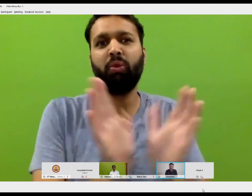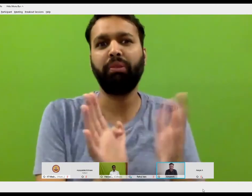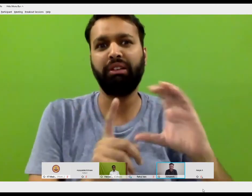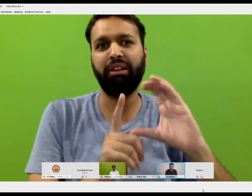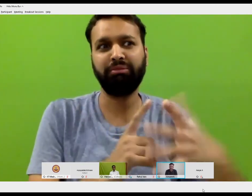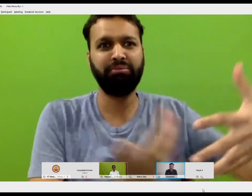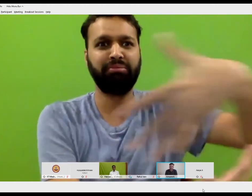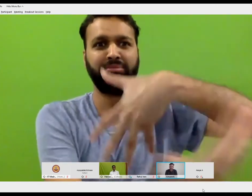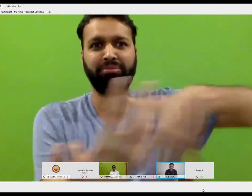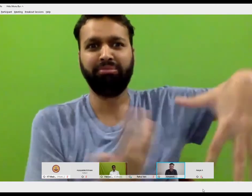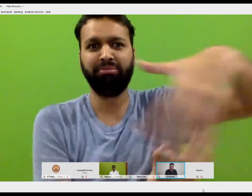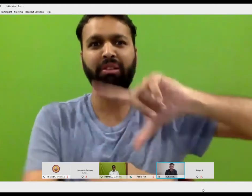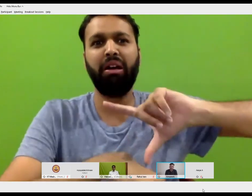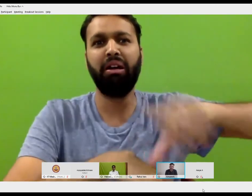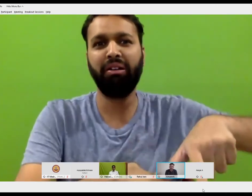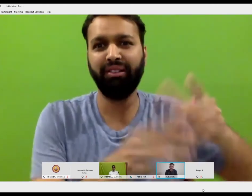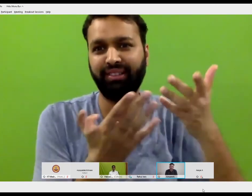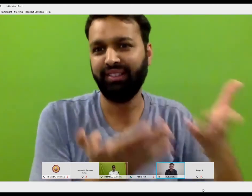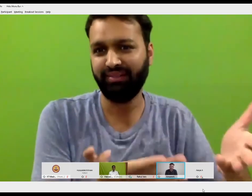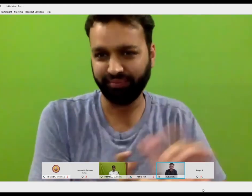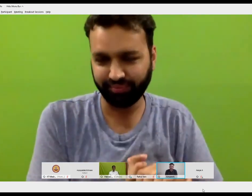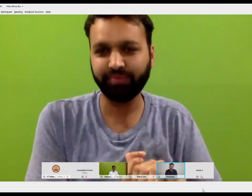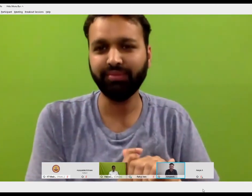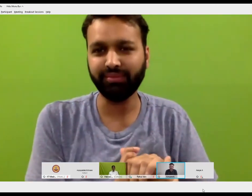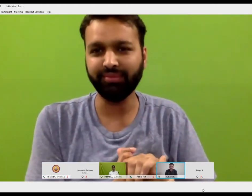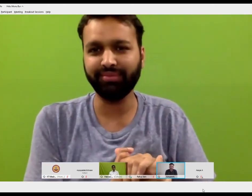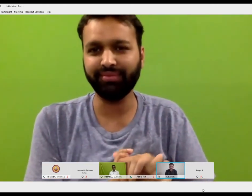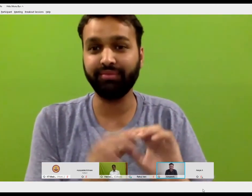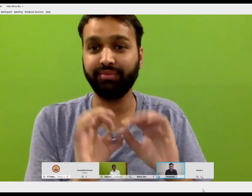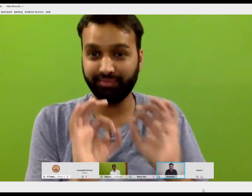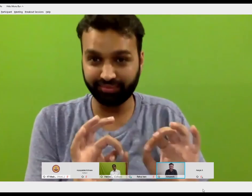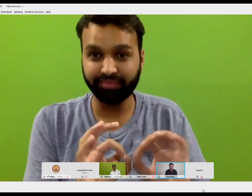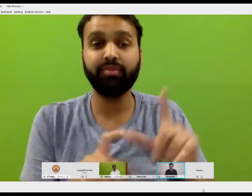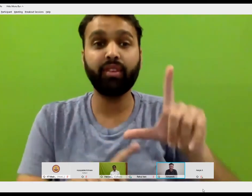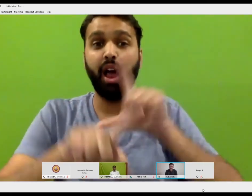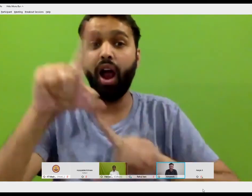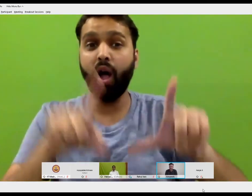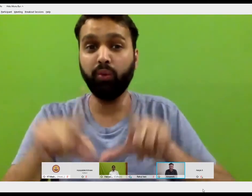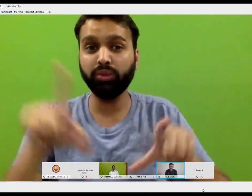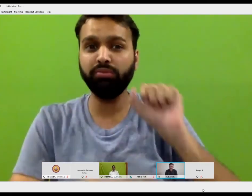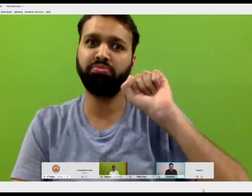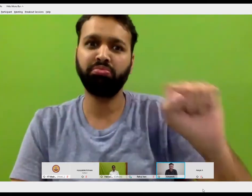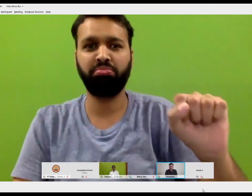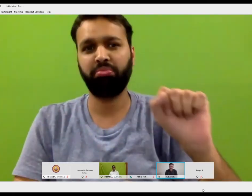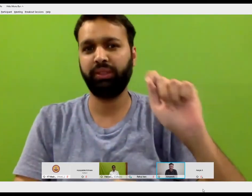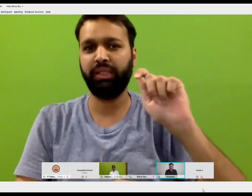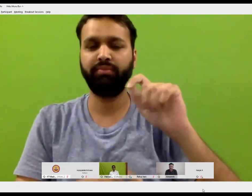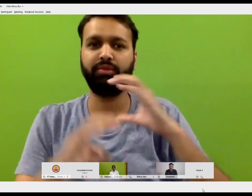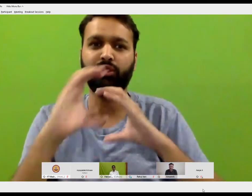to do that. So the deaf community and the culture is, you know, there. They are imbibed up